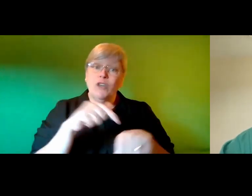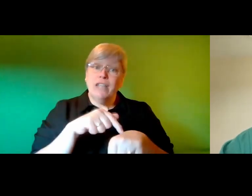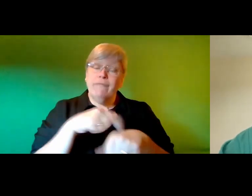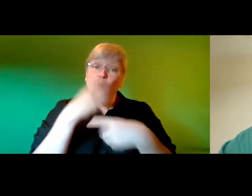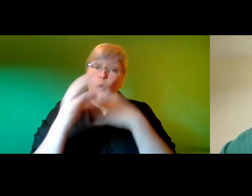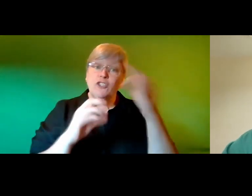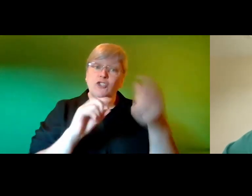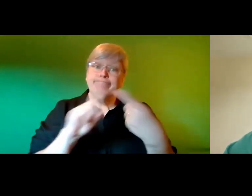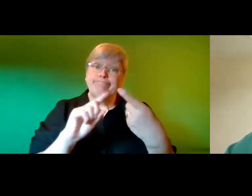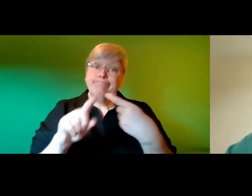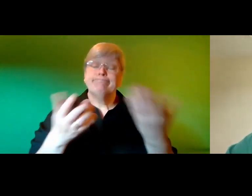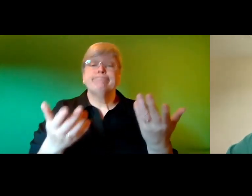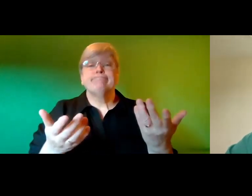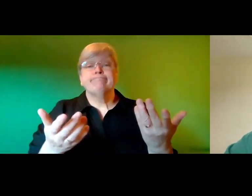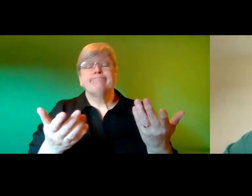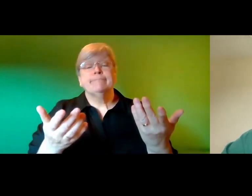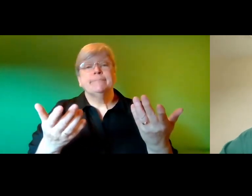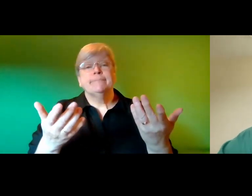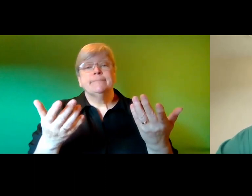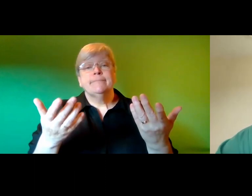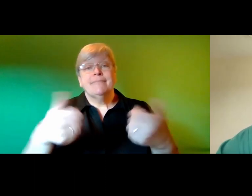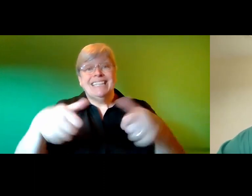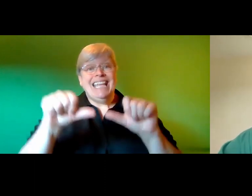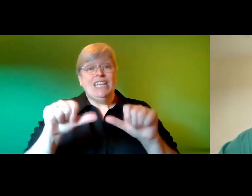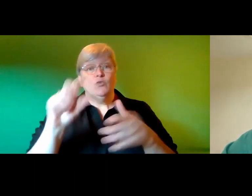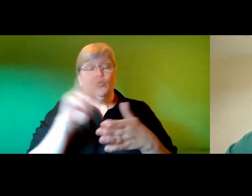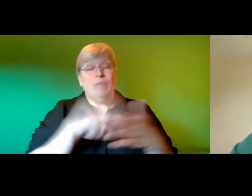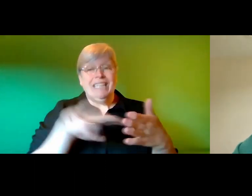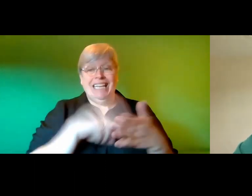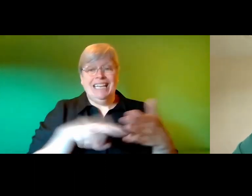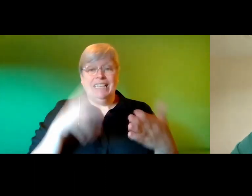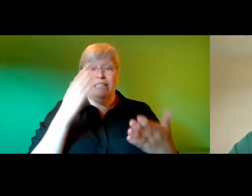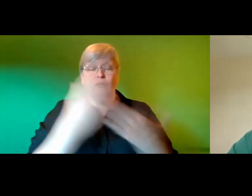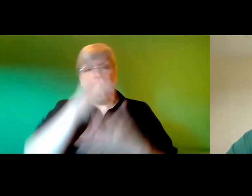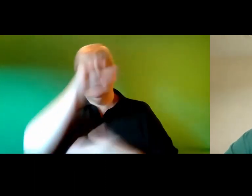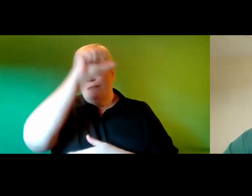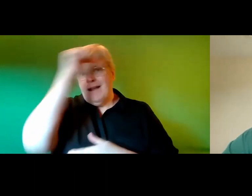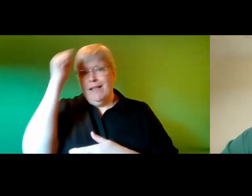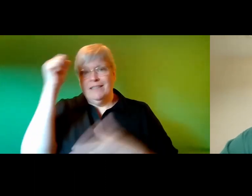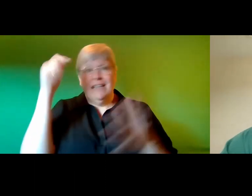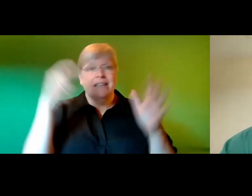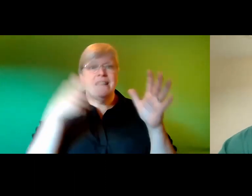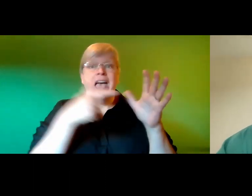now um our next reader is the very talented uh um